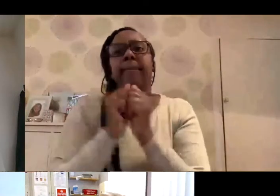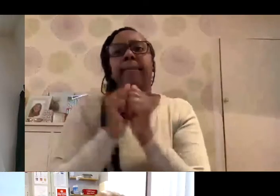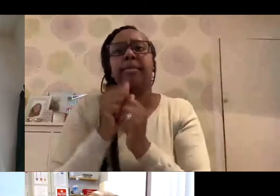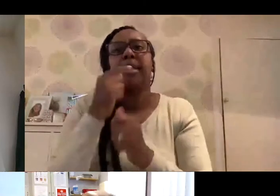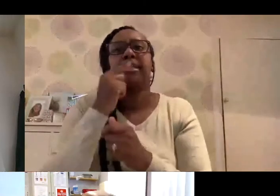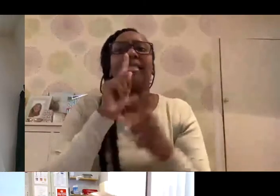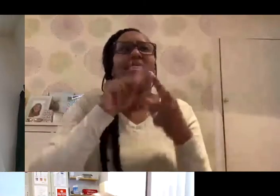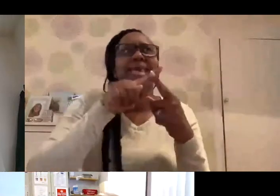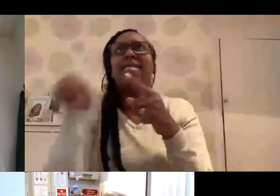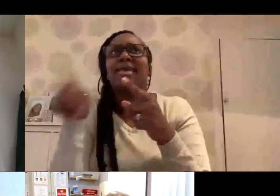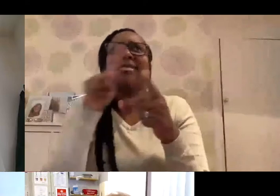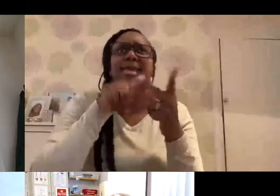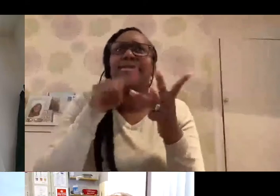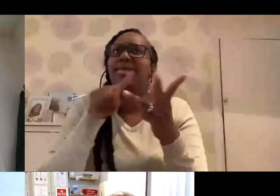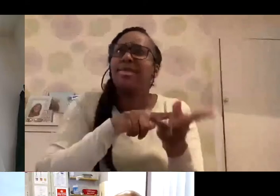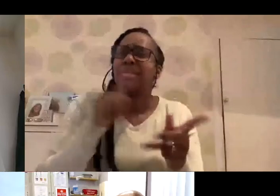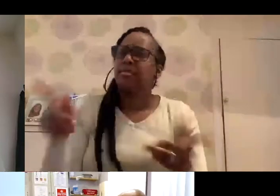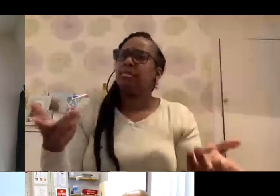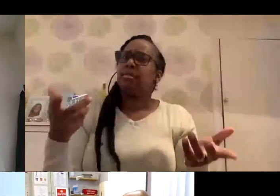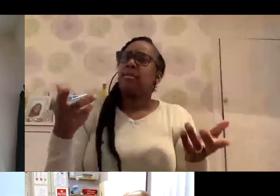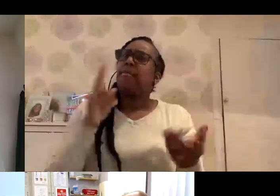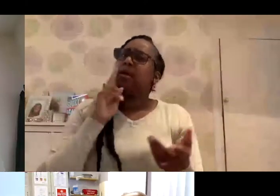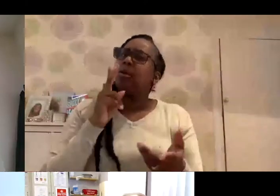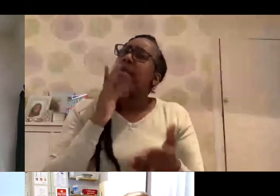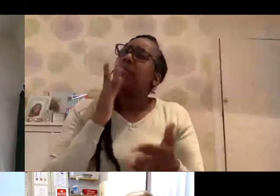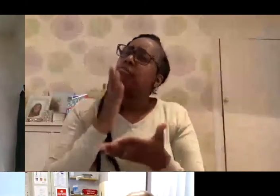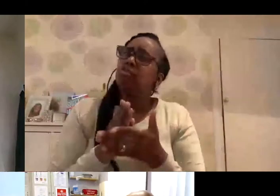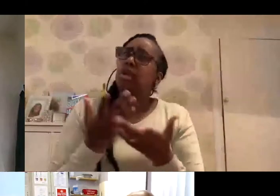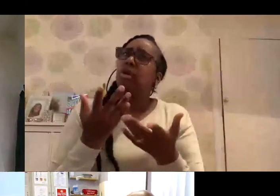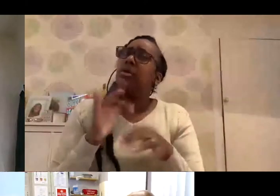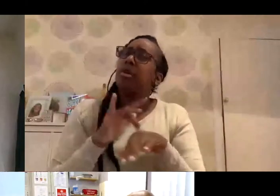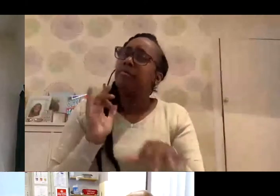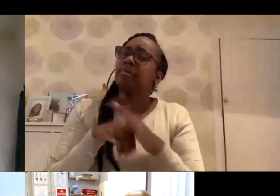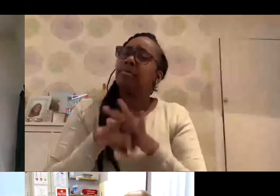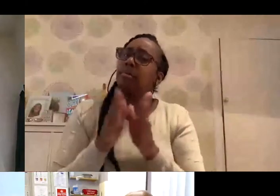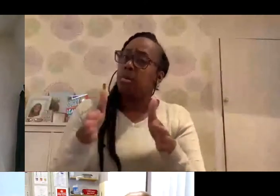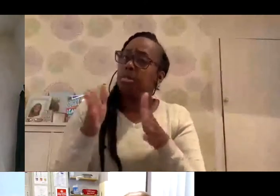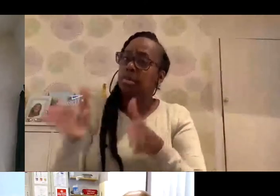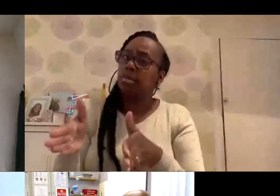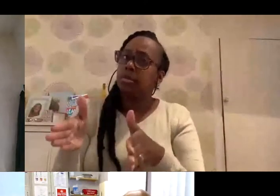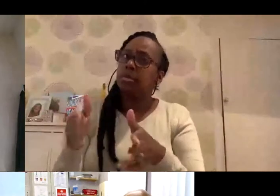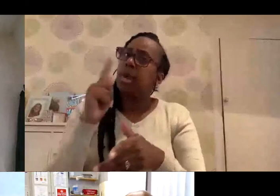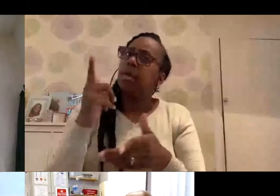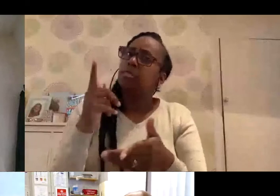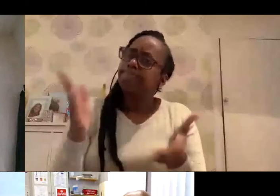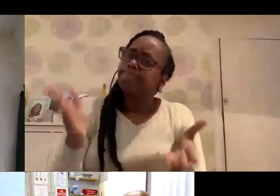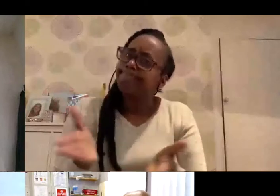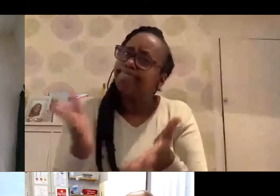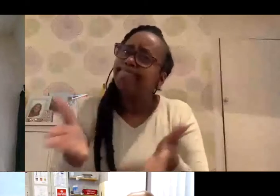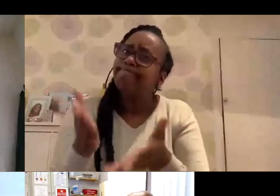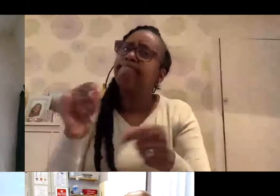paper said this, and this paper said this. But I look at real effect in hospitals. And I am reassured by that, because